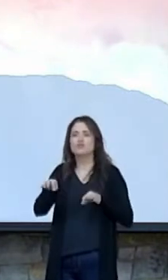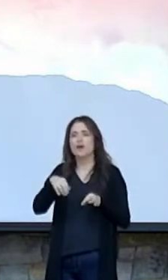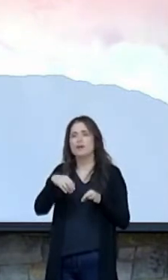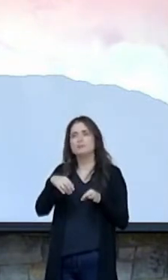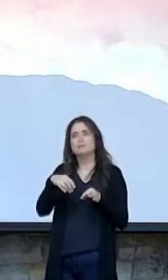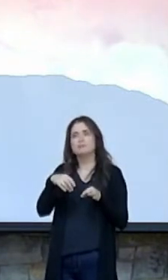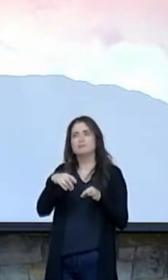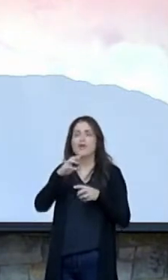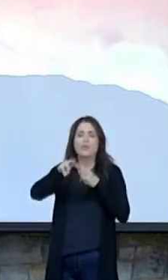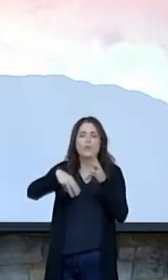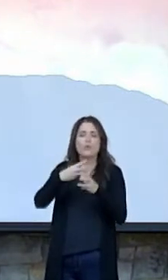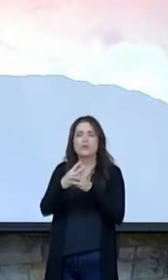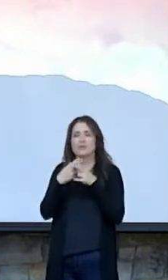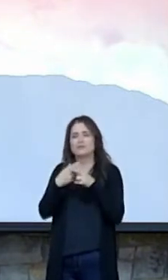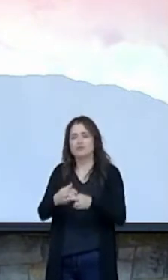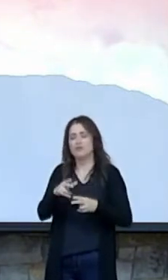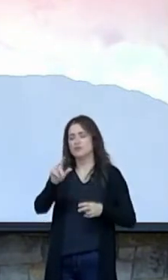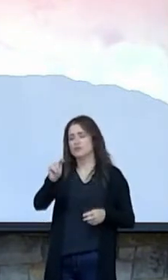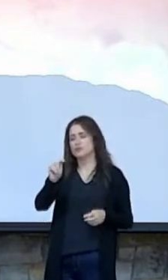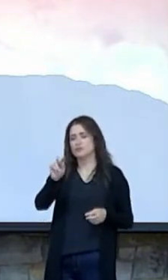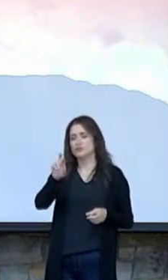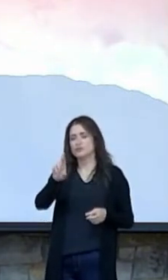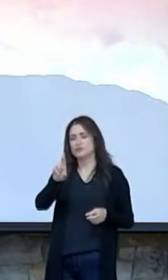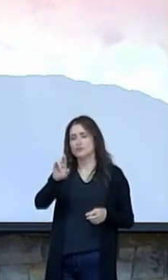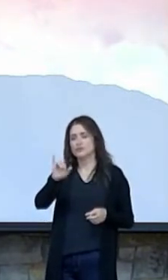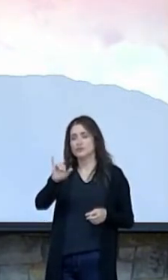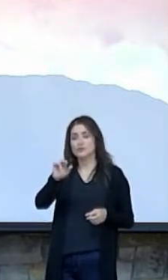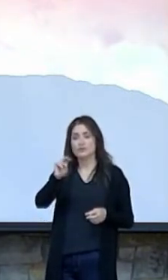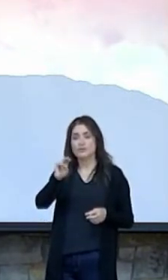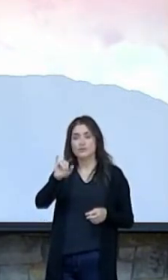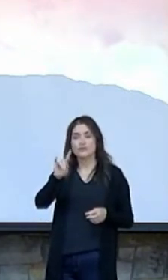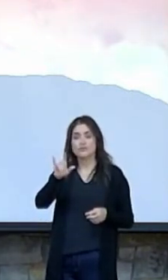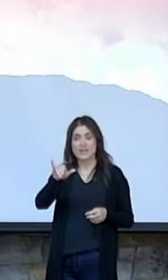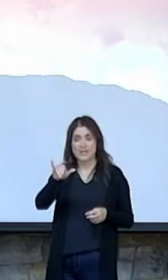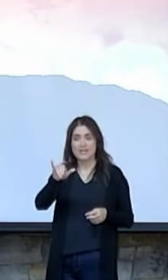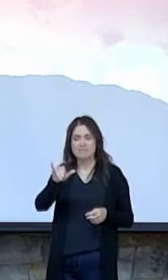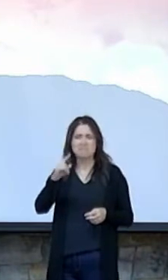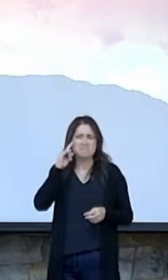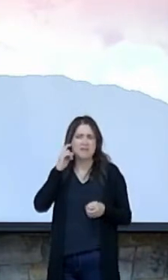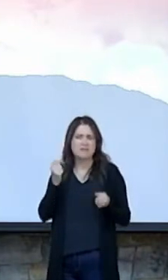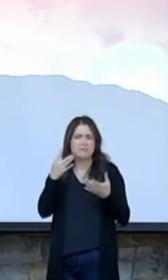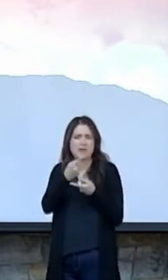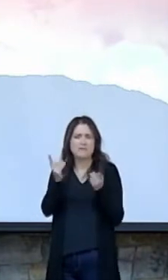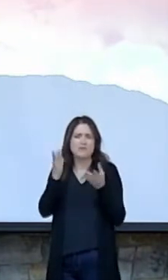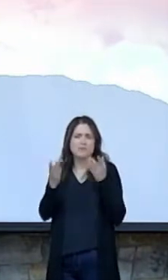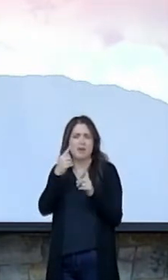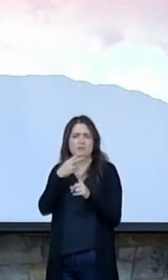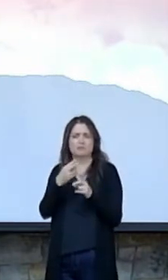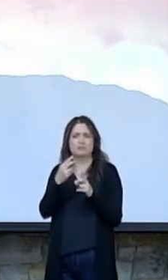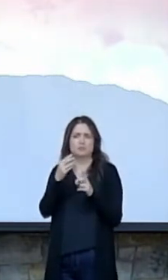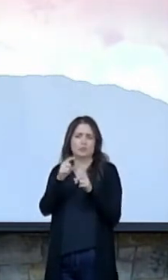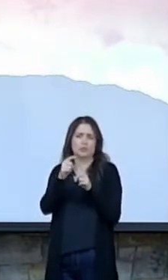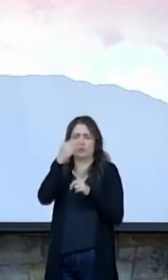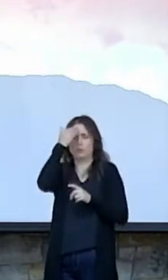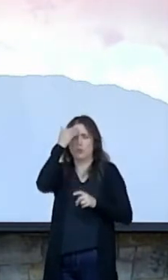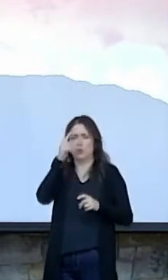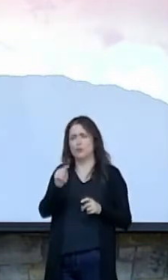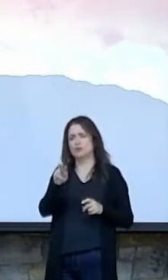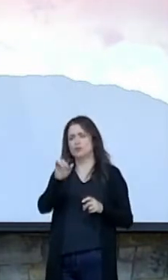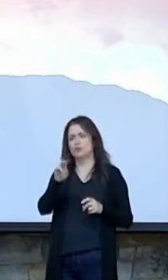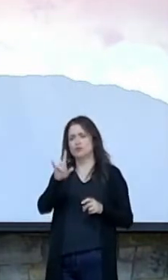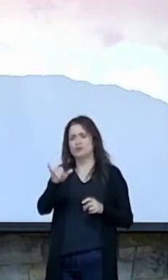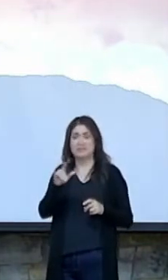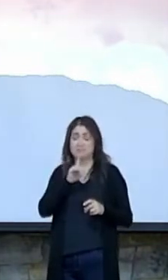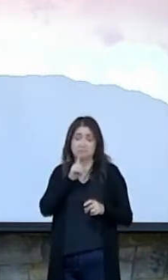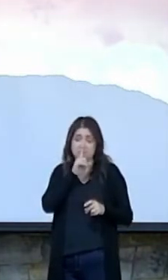come to use known as the Trinity. I think many of you may know that word. It's interesting, that word actually isn't found in Scripture.